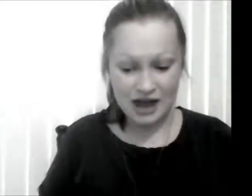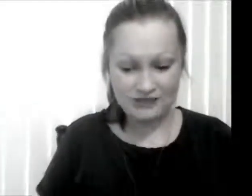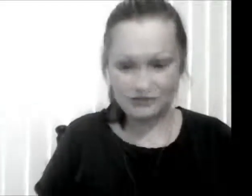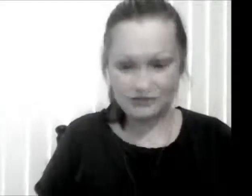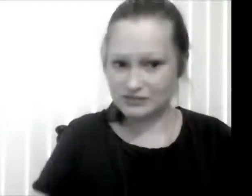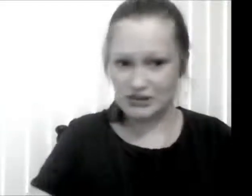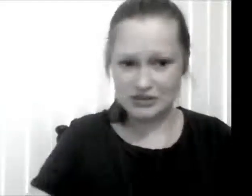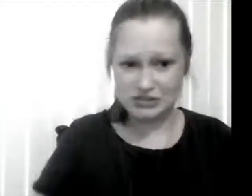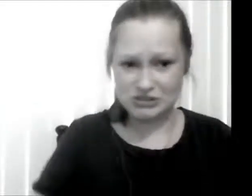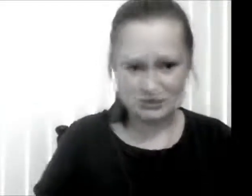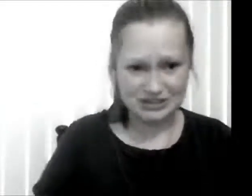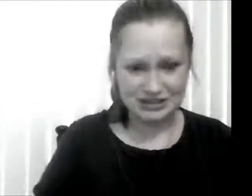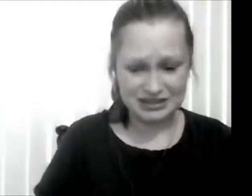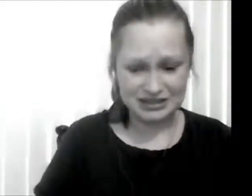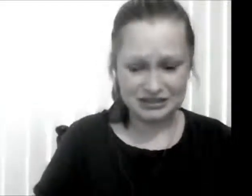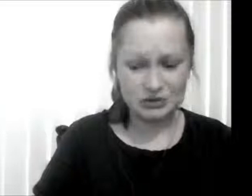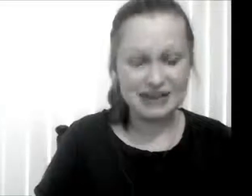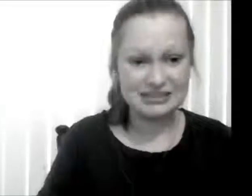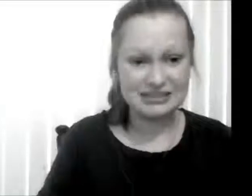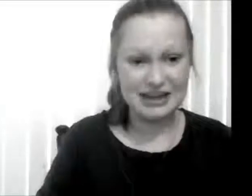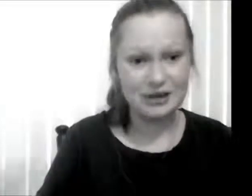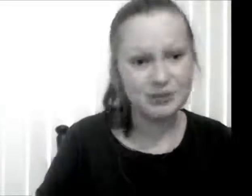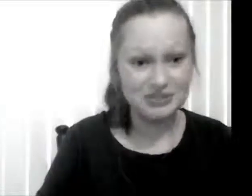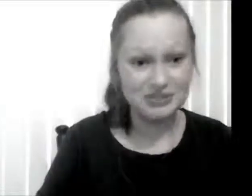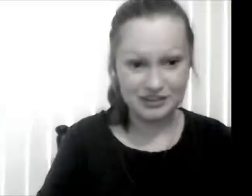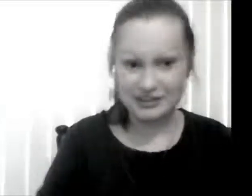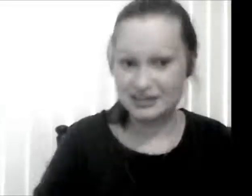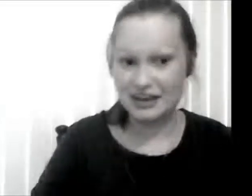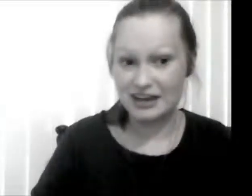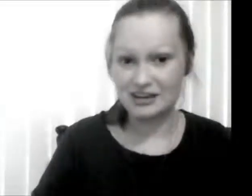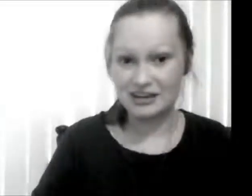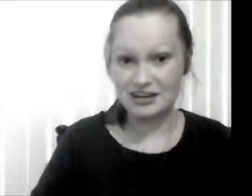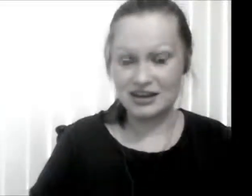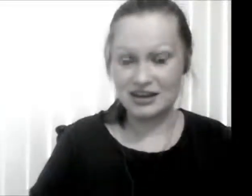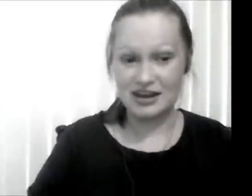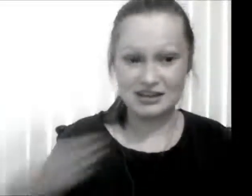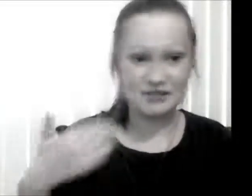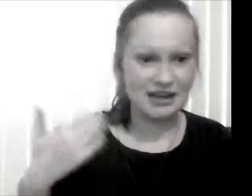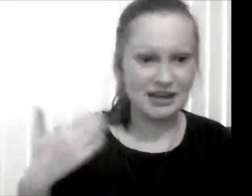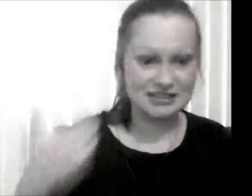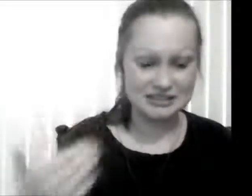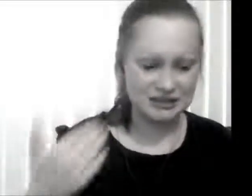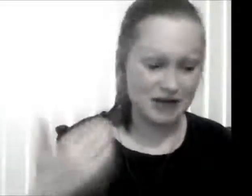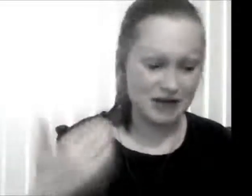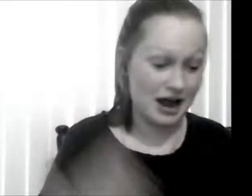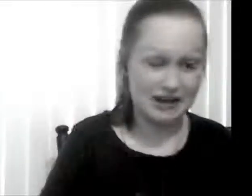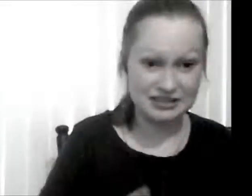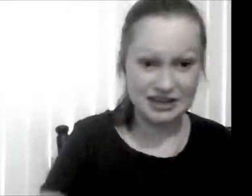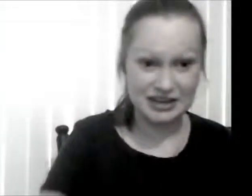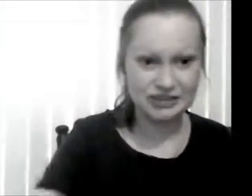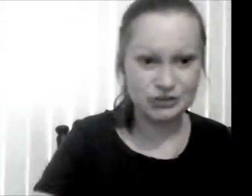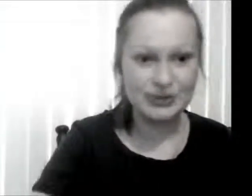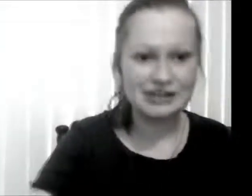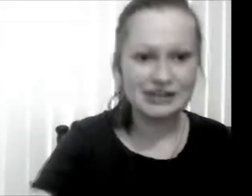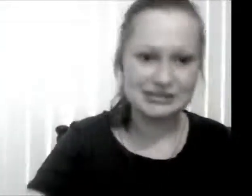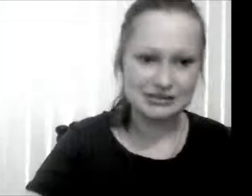I've got a short list of things that I do and I did it. I accomplished something in the day. I had it set out to do and I did it.